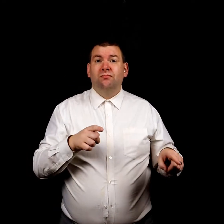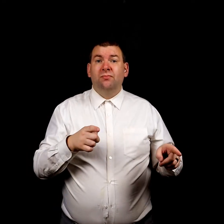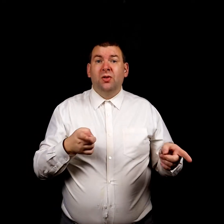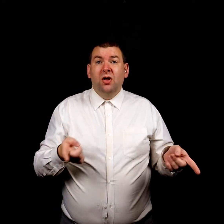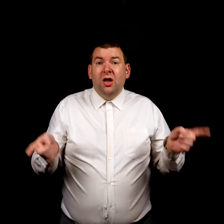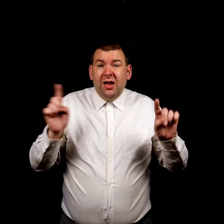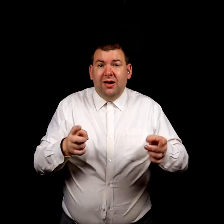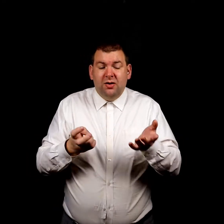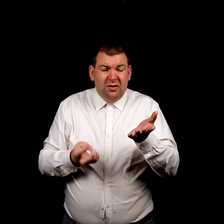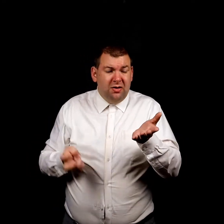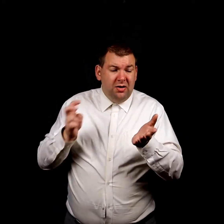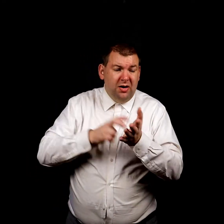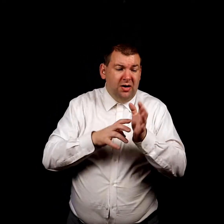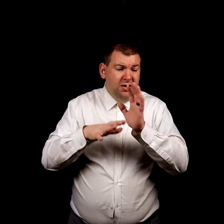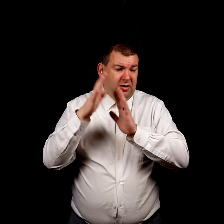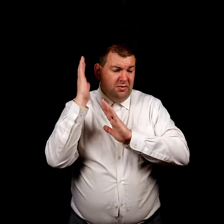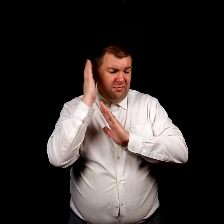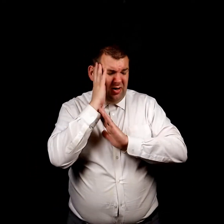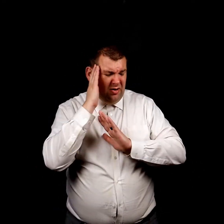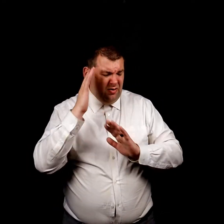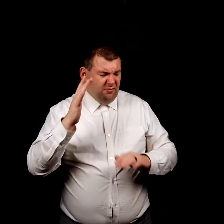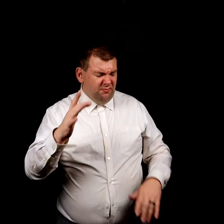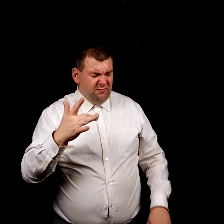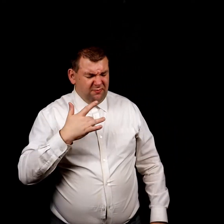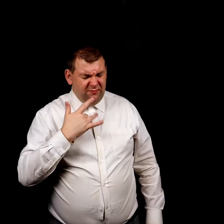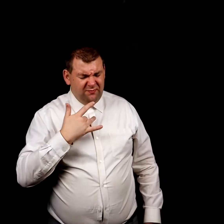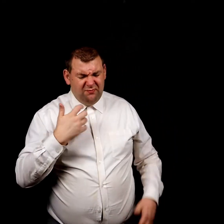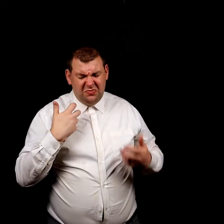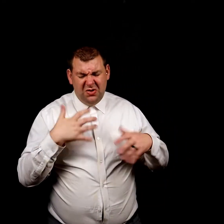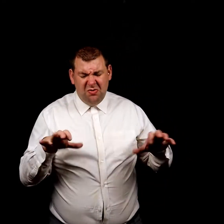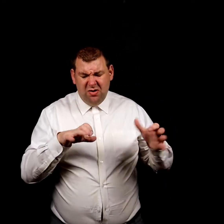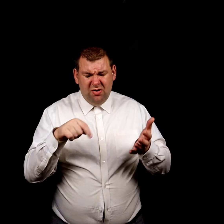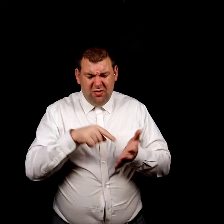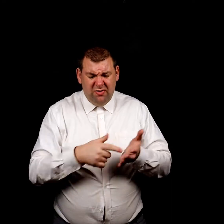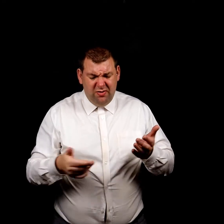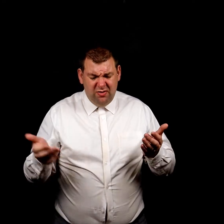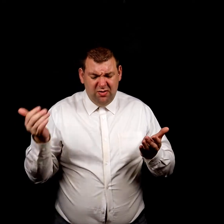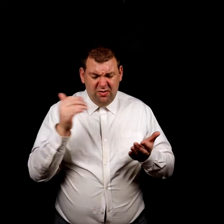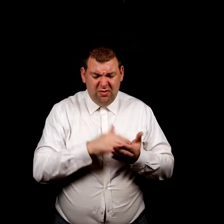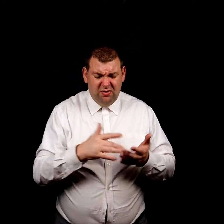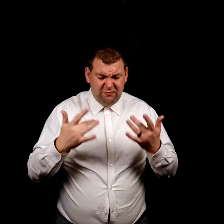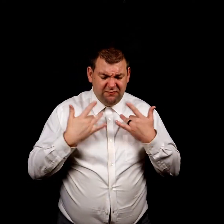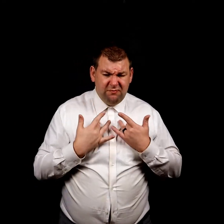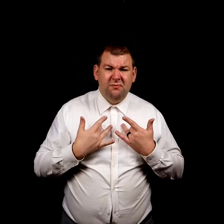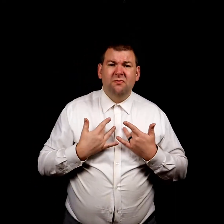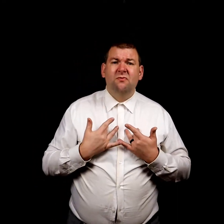Ever get up out of bed, saying I can't do this again?